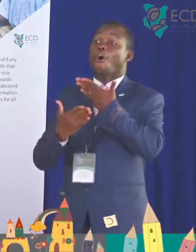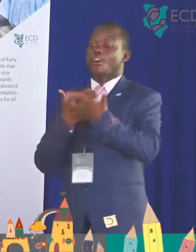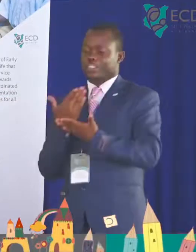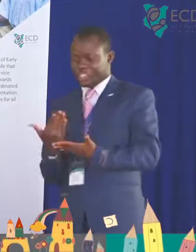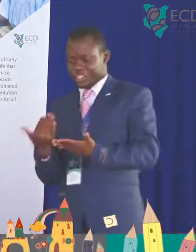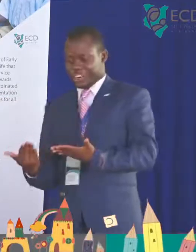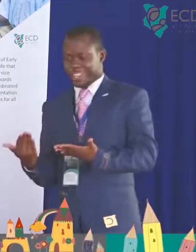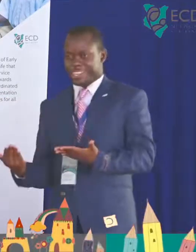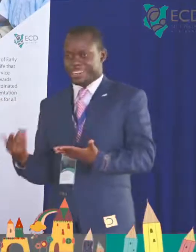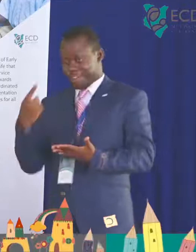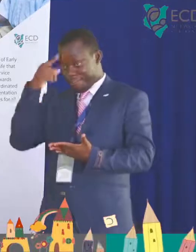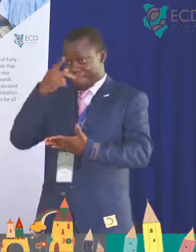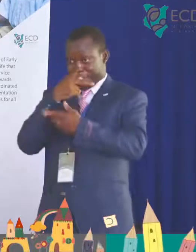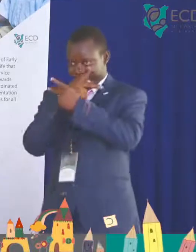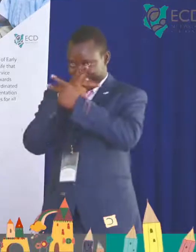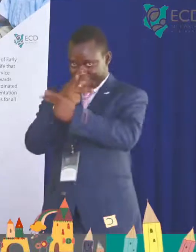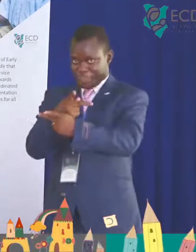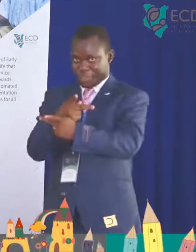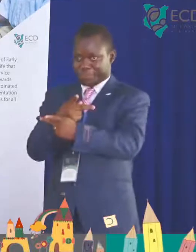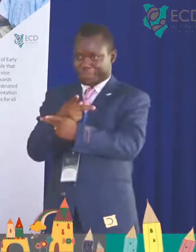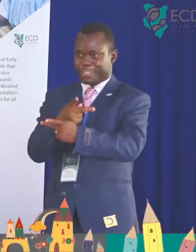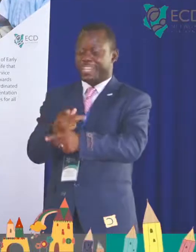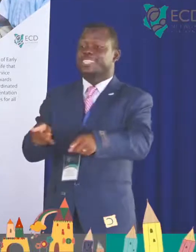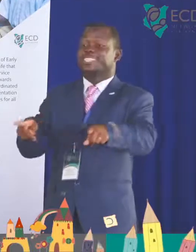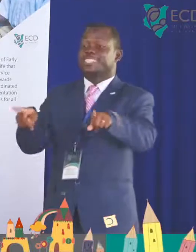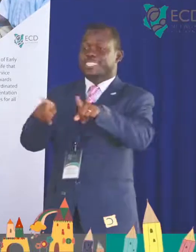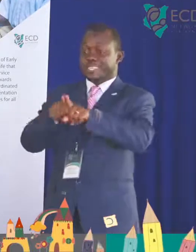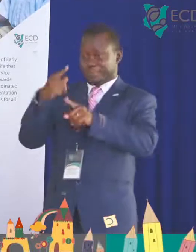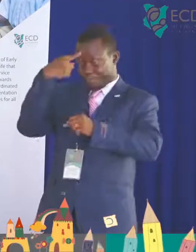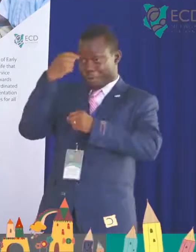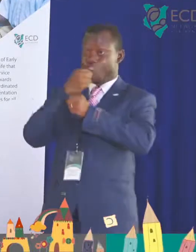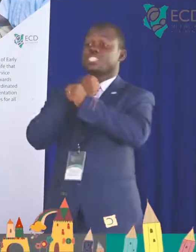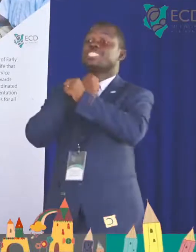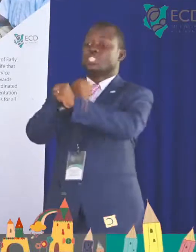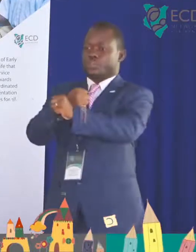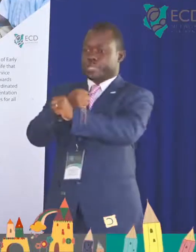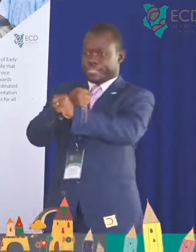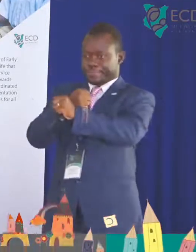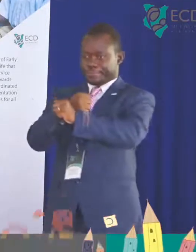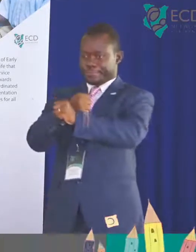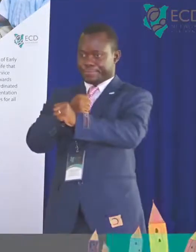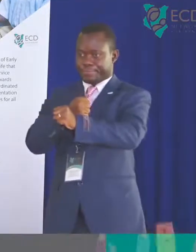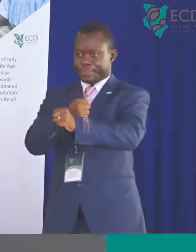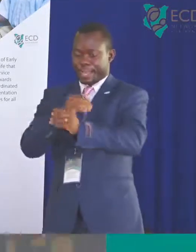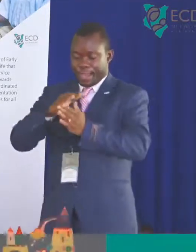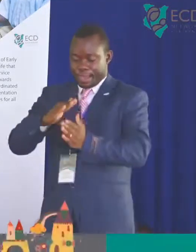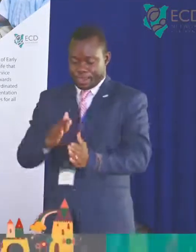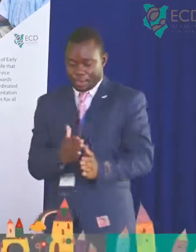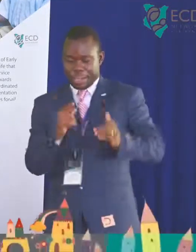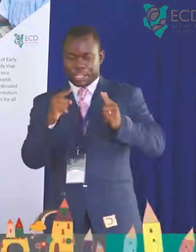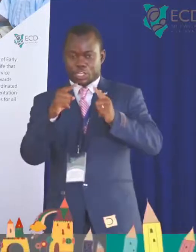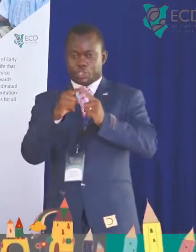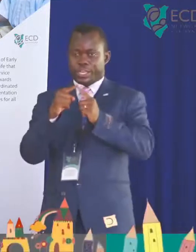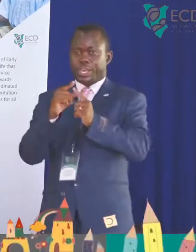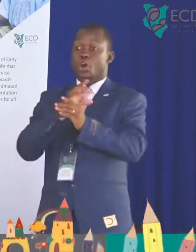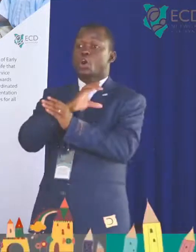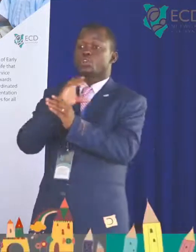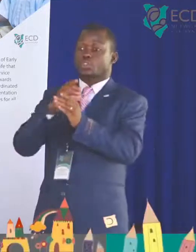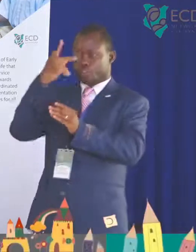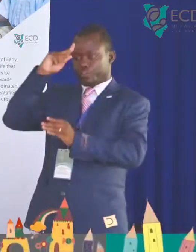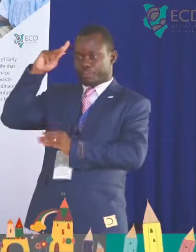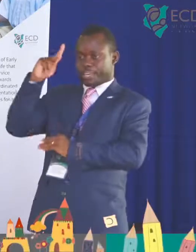protection, and security, in accordance with the Constitution of Kenya,